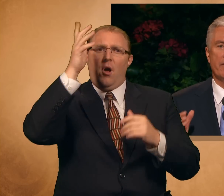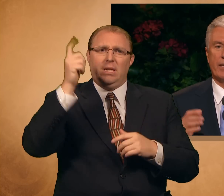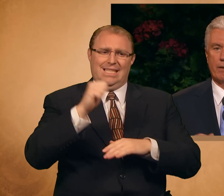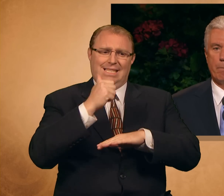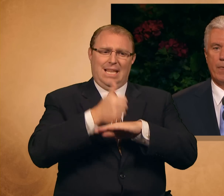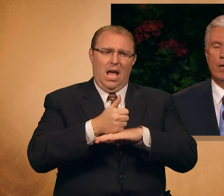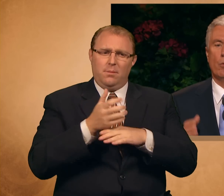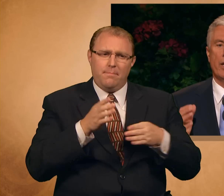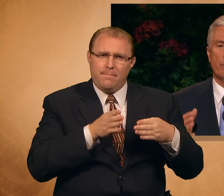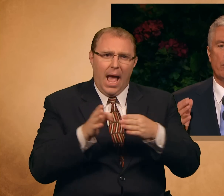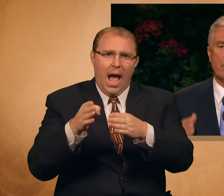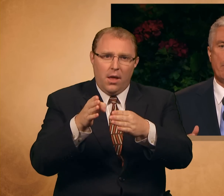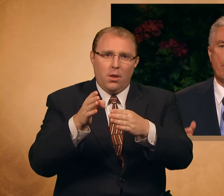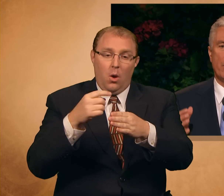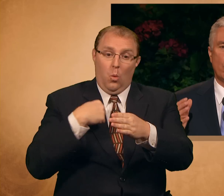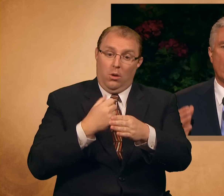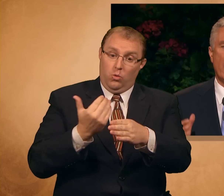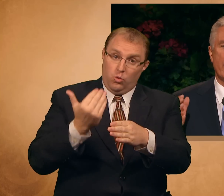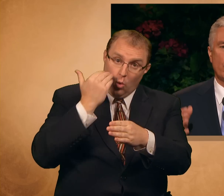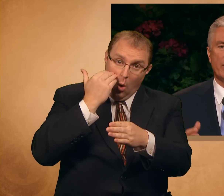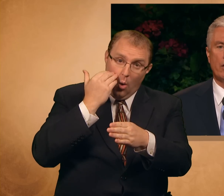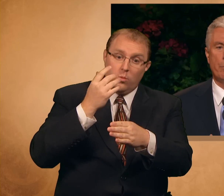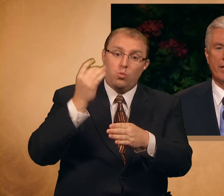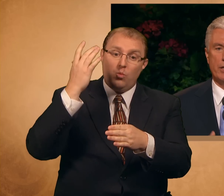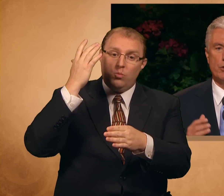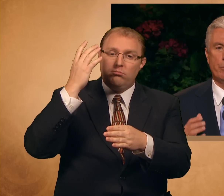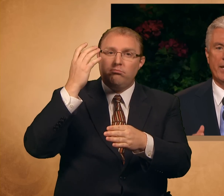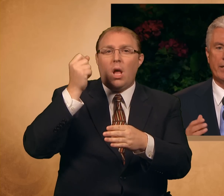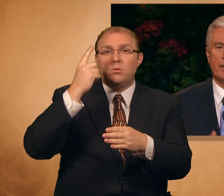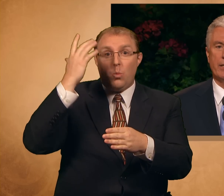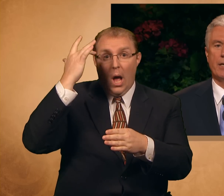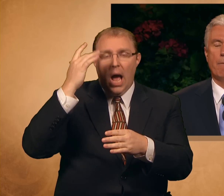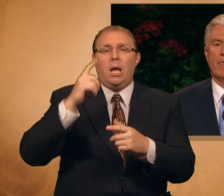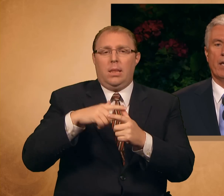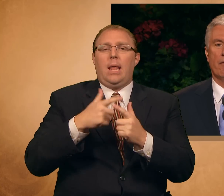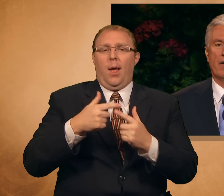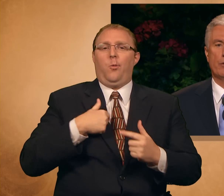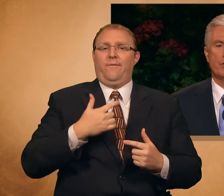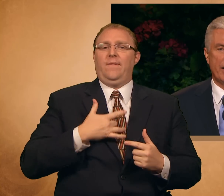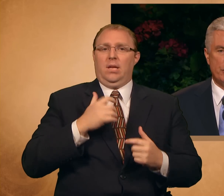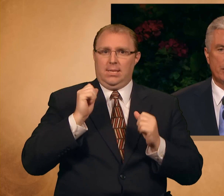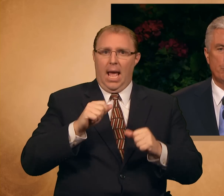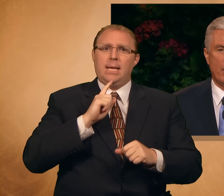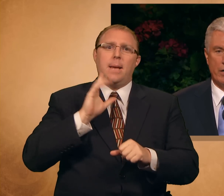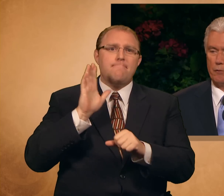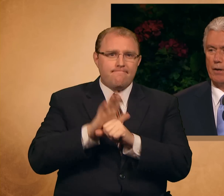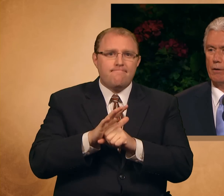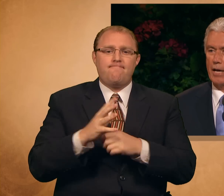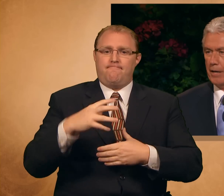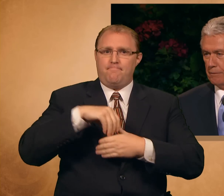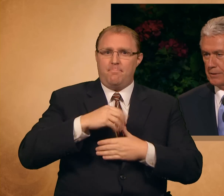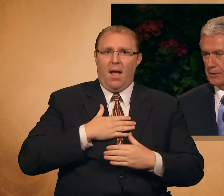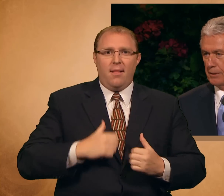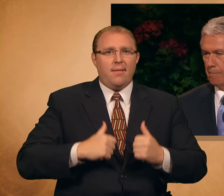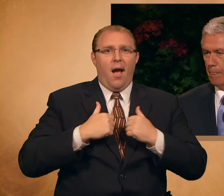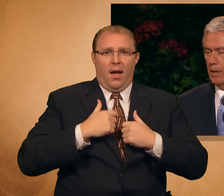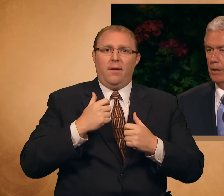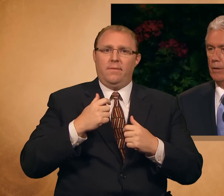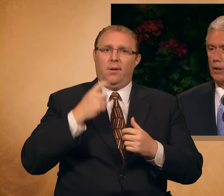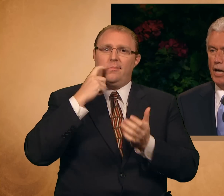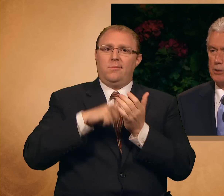for living, when we remember why we committed to making it a foundational part of our lives,